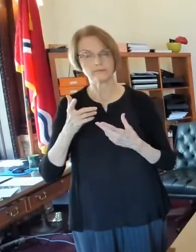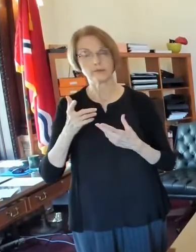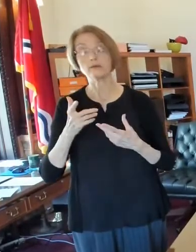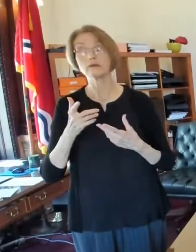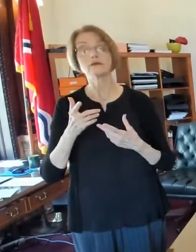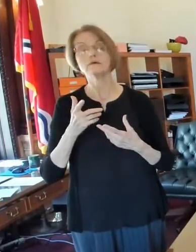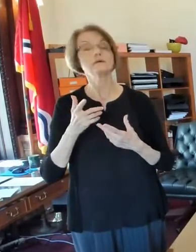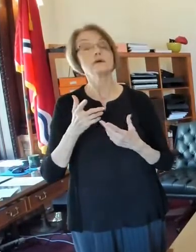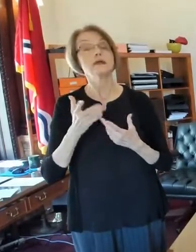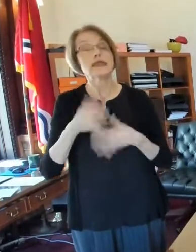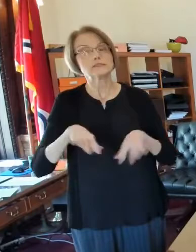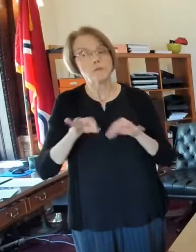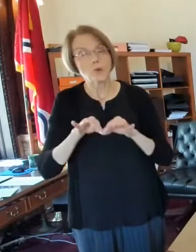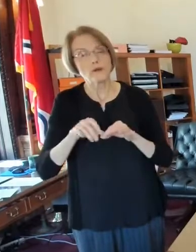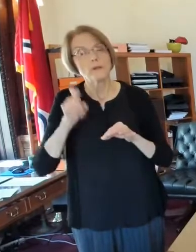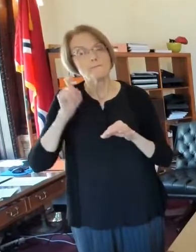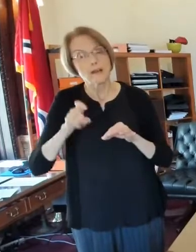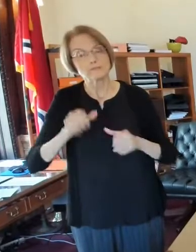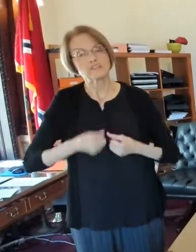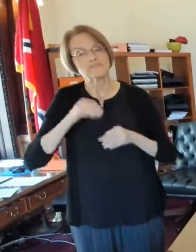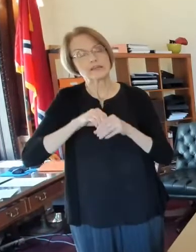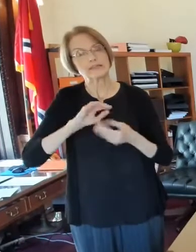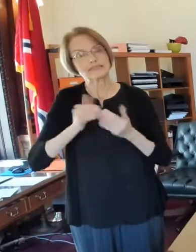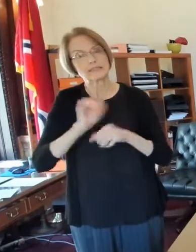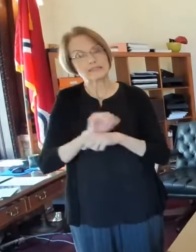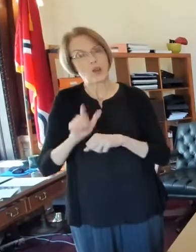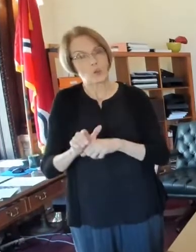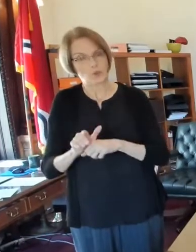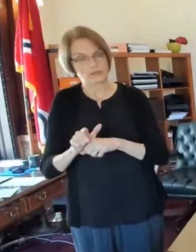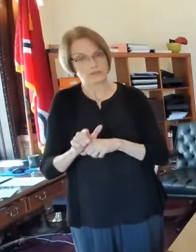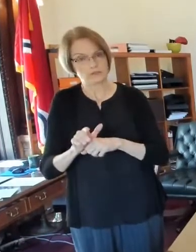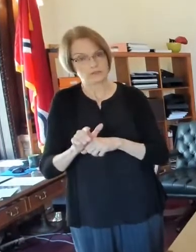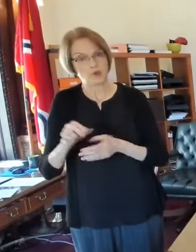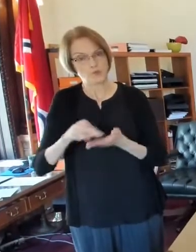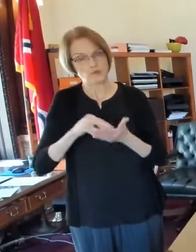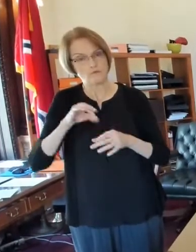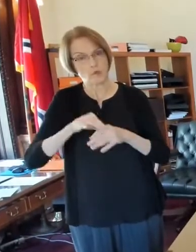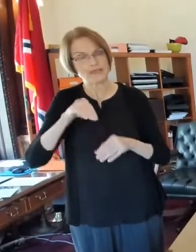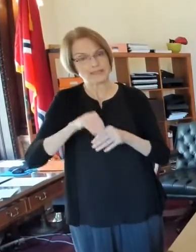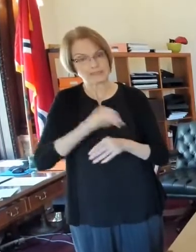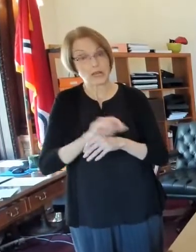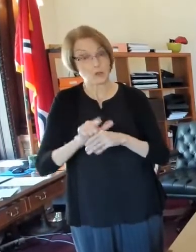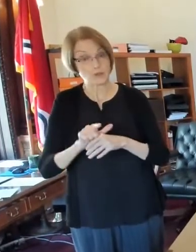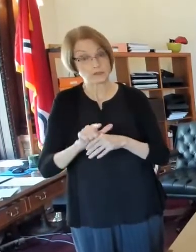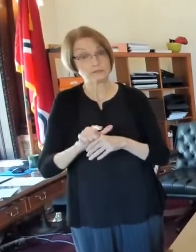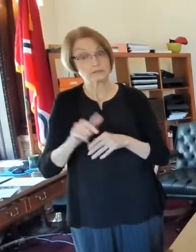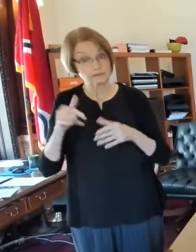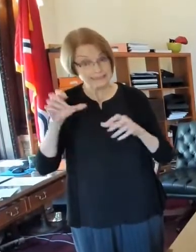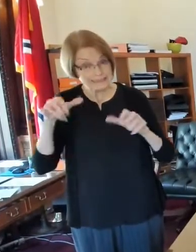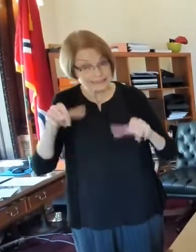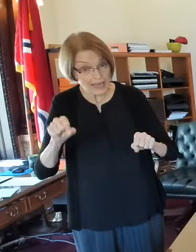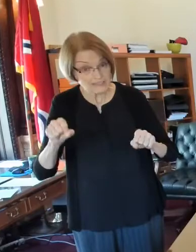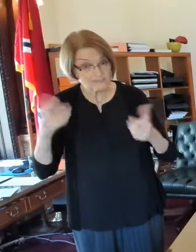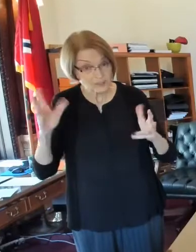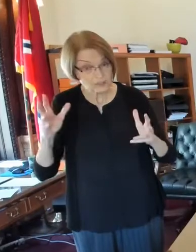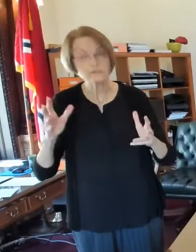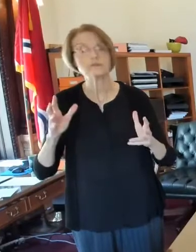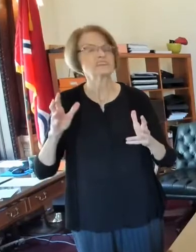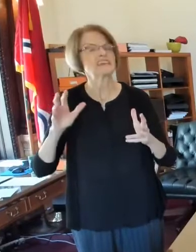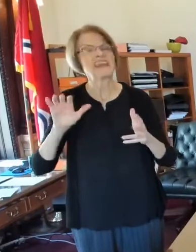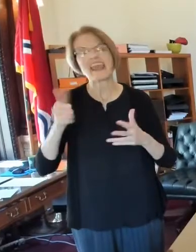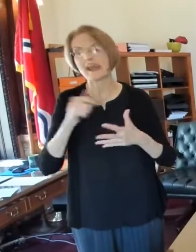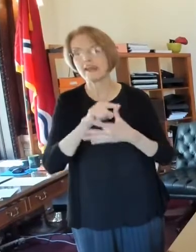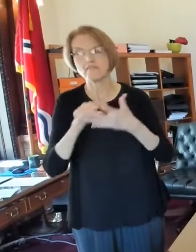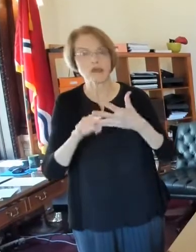in the city of St. Louis. So you gotta be a city of St. Louis registered voters. And if you are, you can vote at any of those five places. So